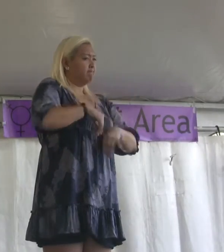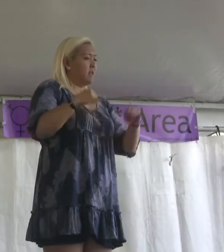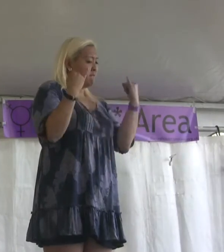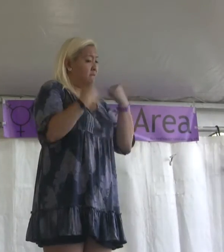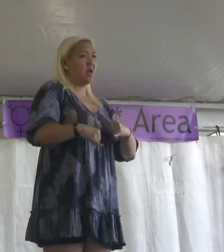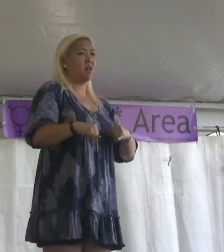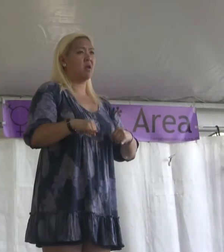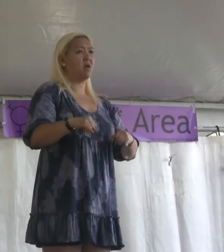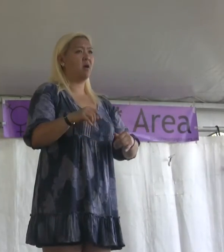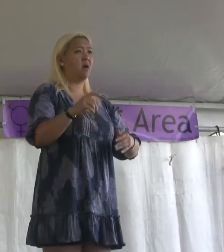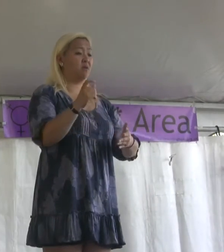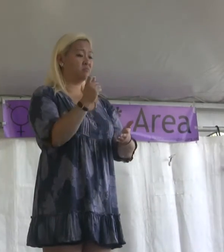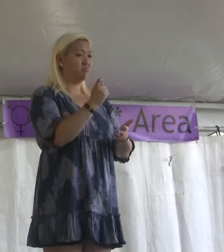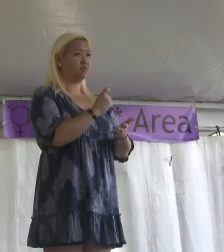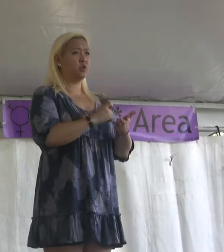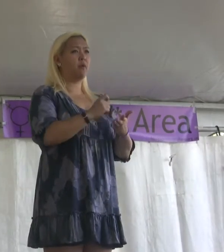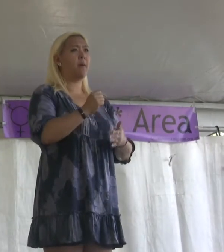my so-called destiny?